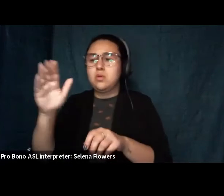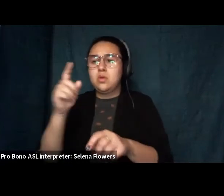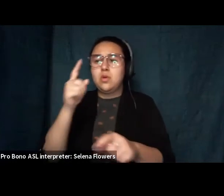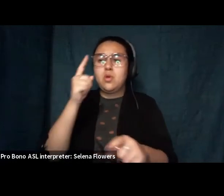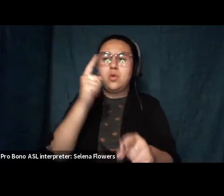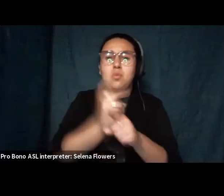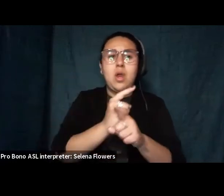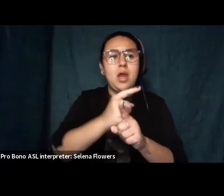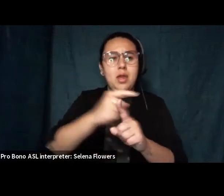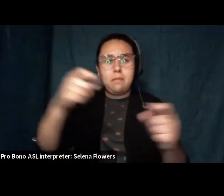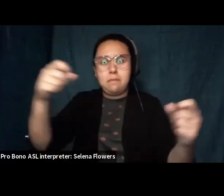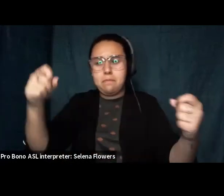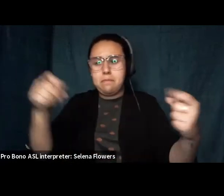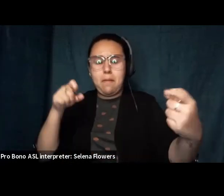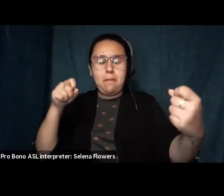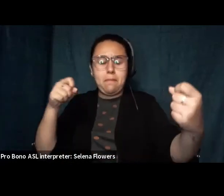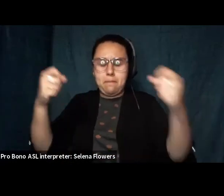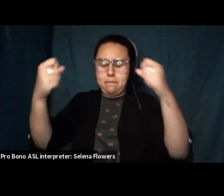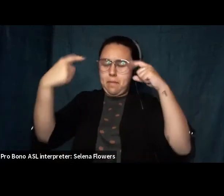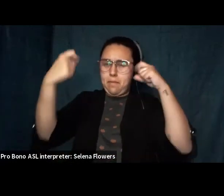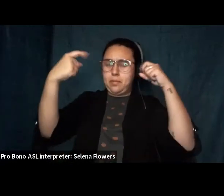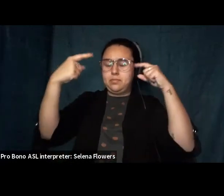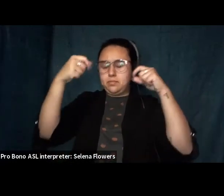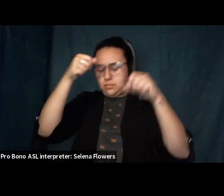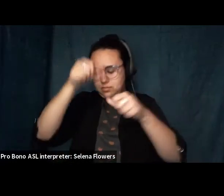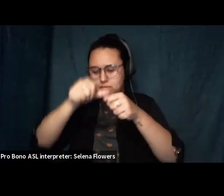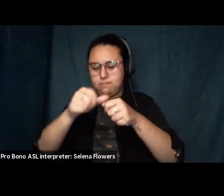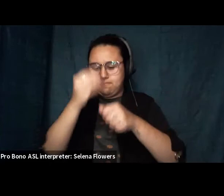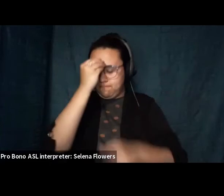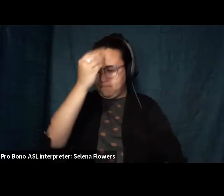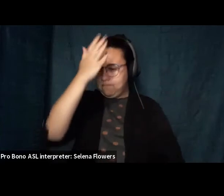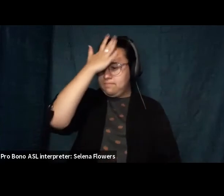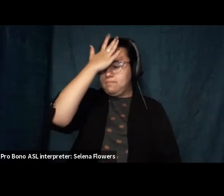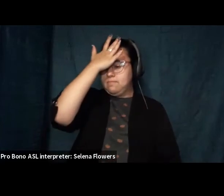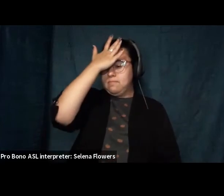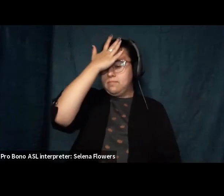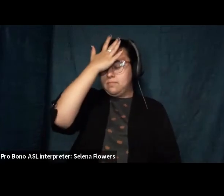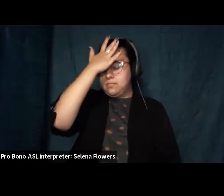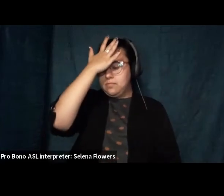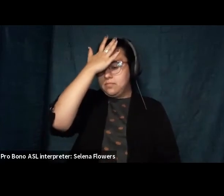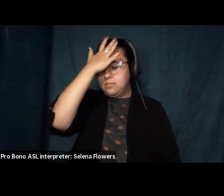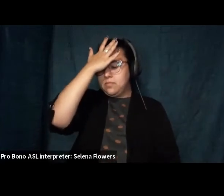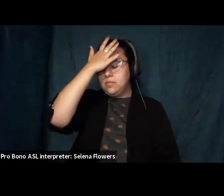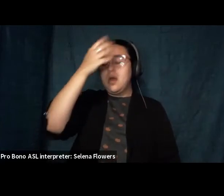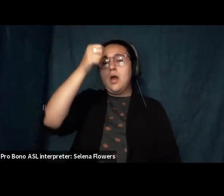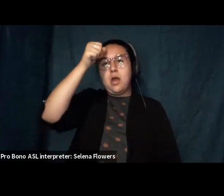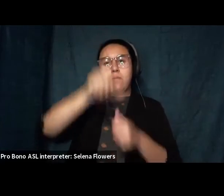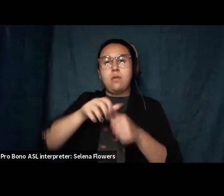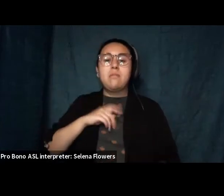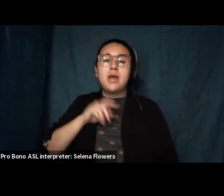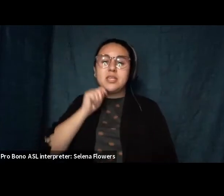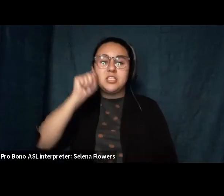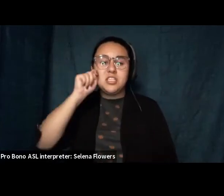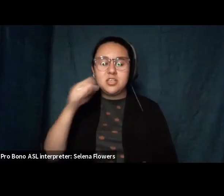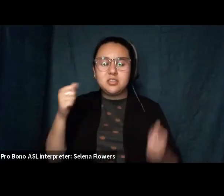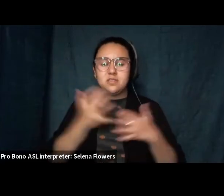required for lasting memory were compelling enough to override at least temporarily my teenage fear which i have yet to fully